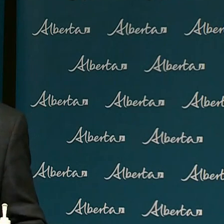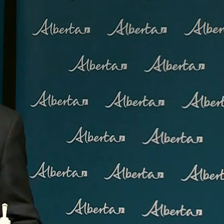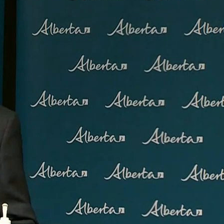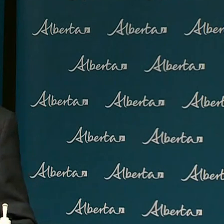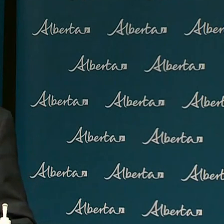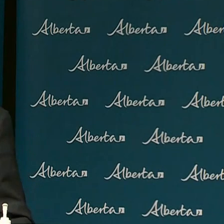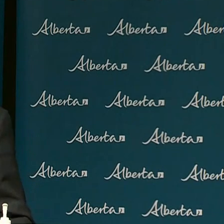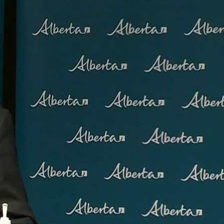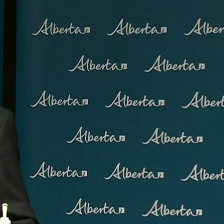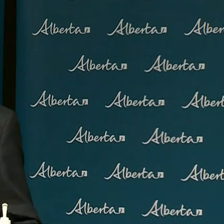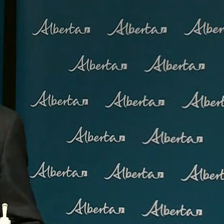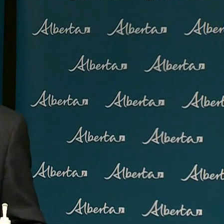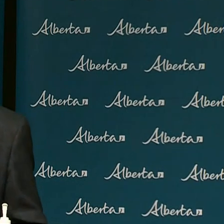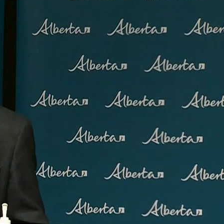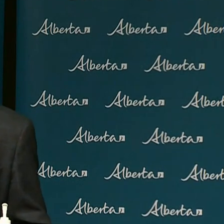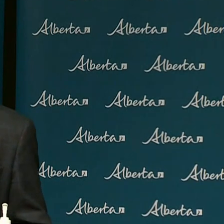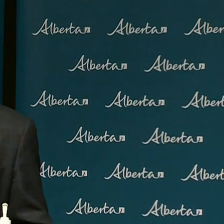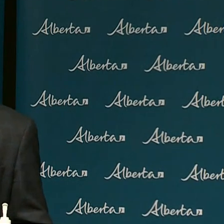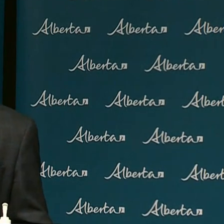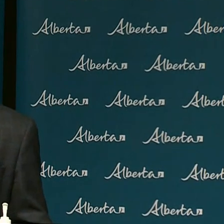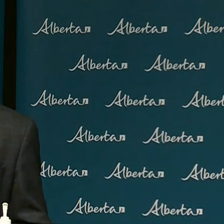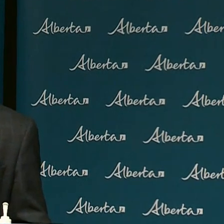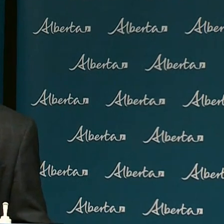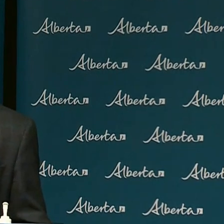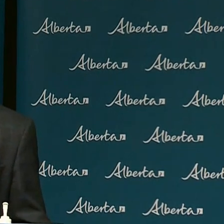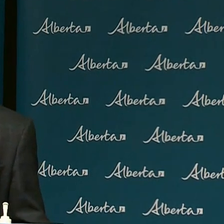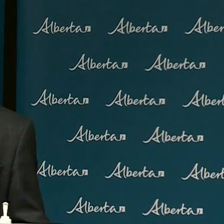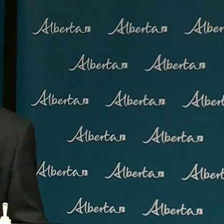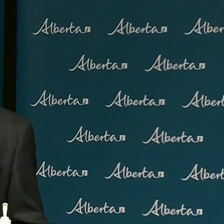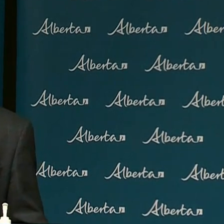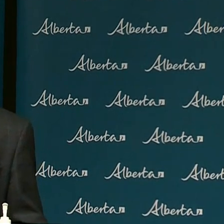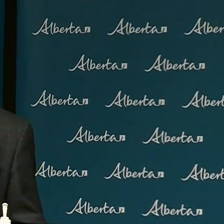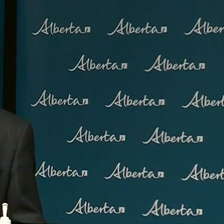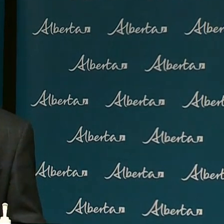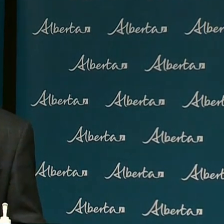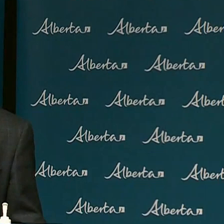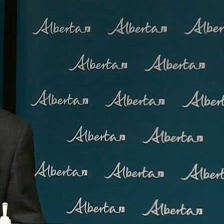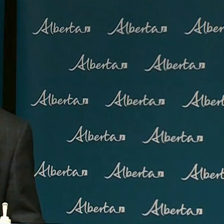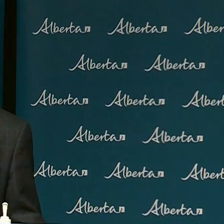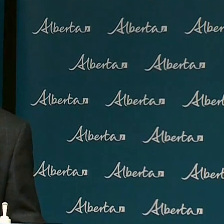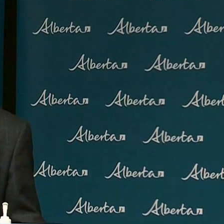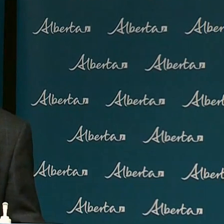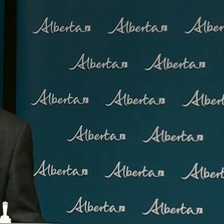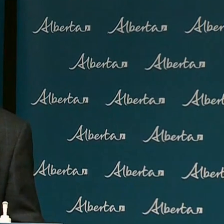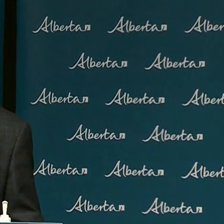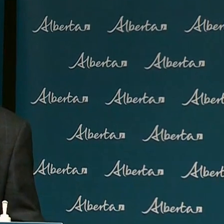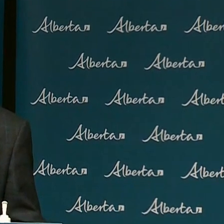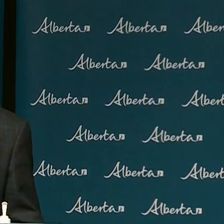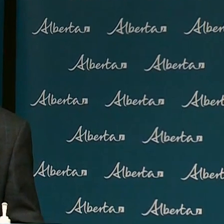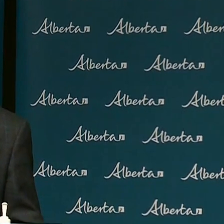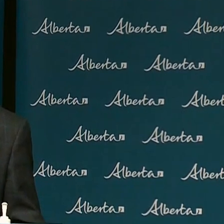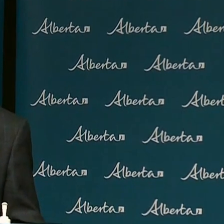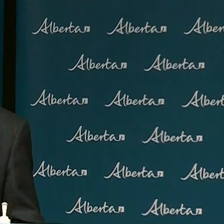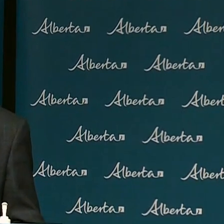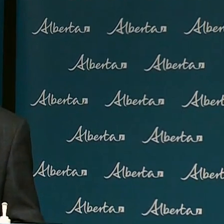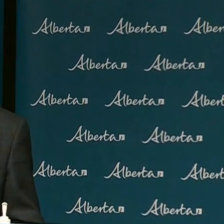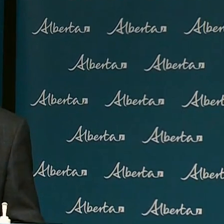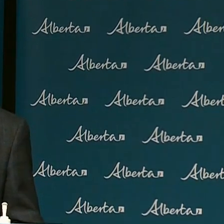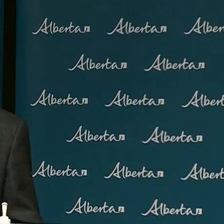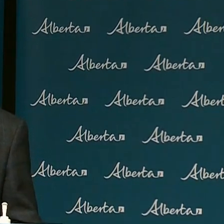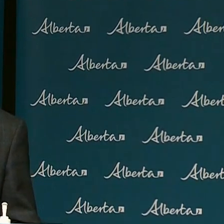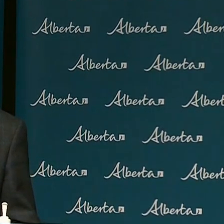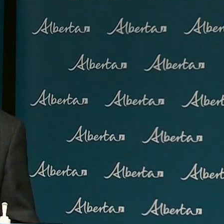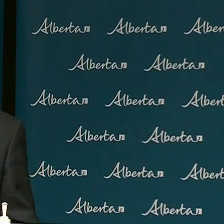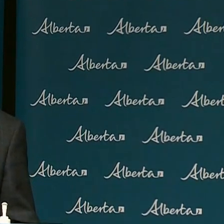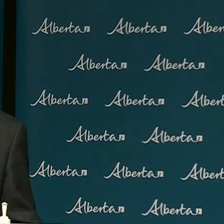be. I know that we're doing our best to hire and train as many contact tracers as we can. I think I've mentioned before that